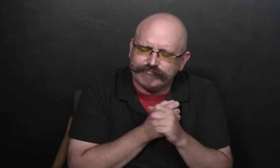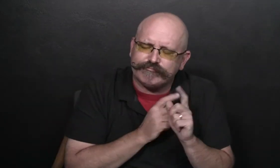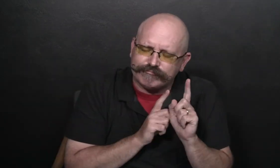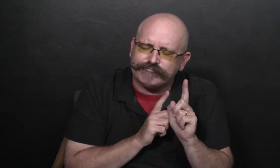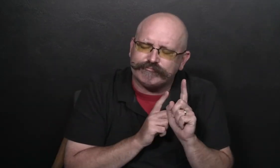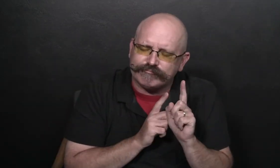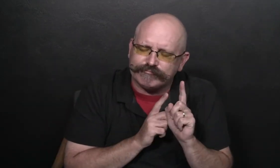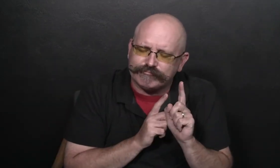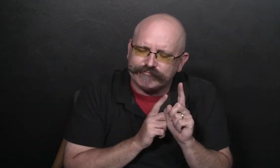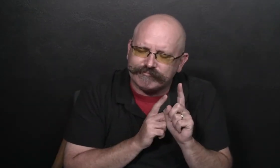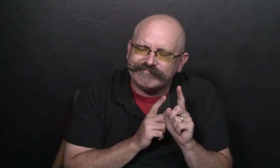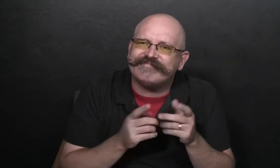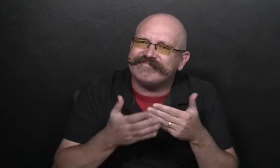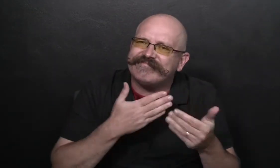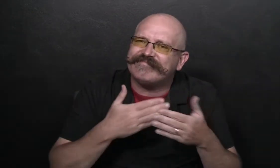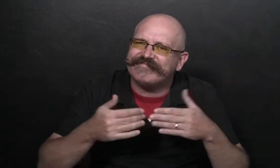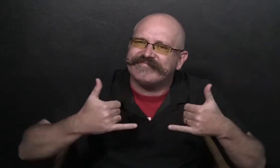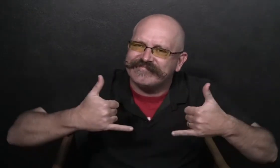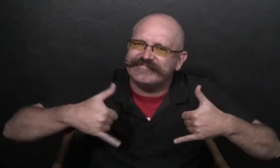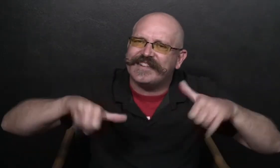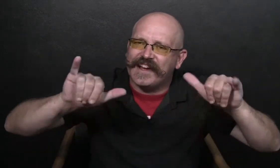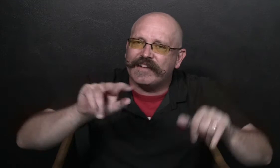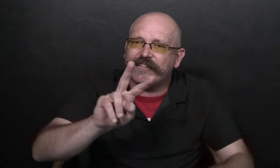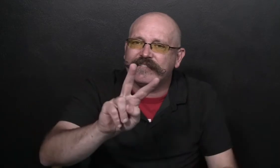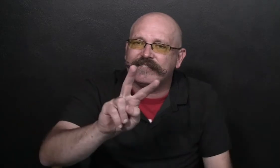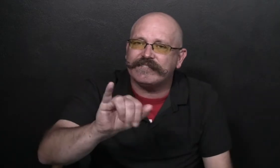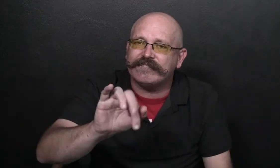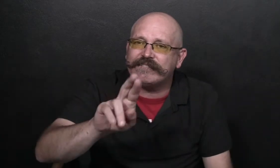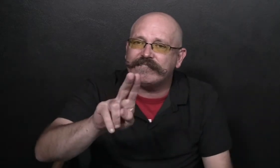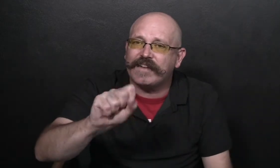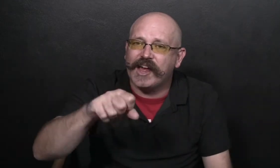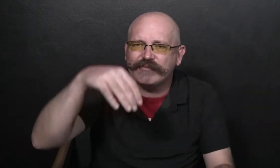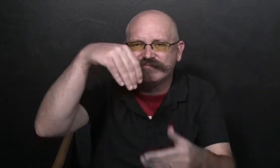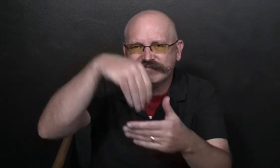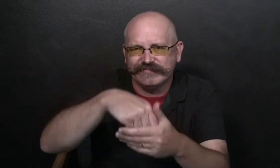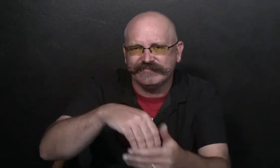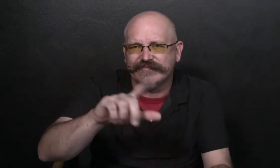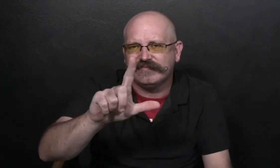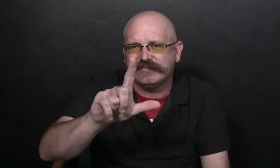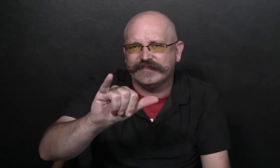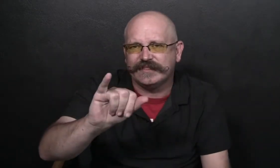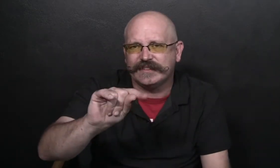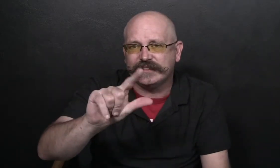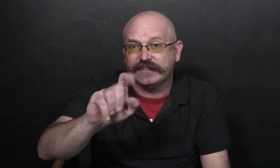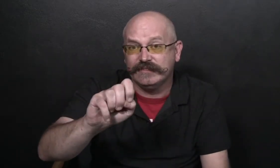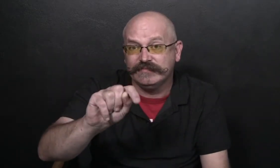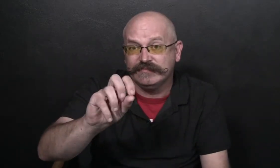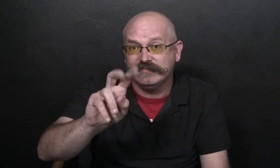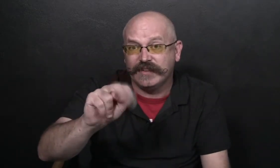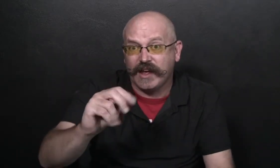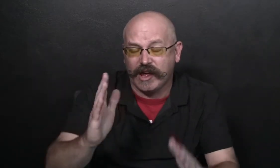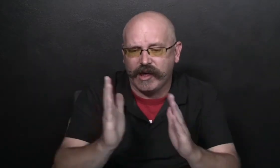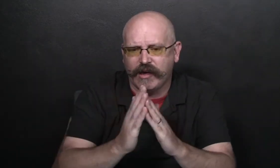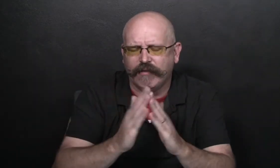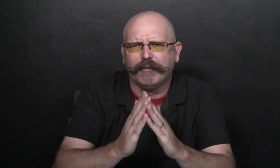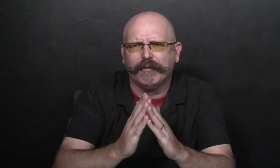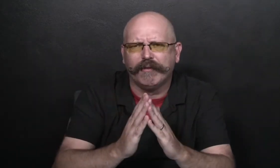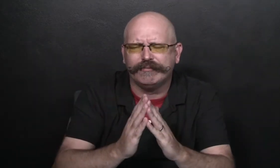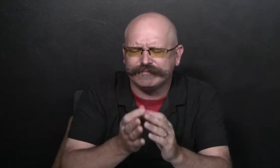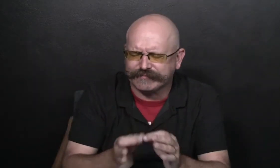Trinka and Sam felt a lot better after talking to their parents. Even though the virus was still in Littletown,